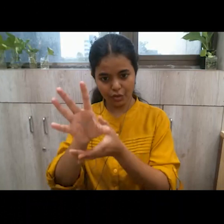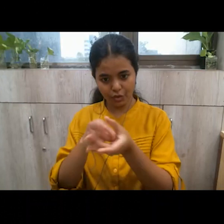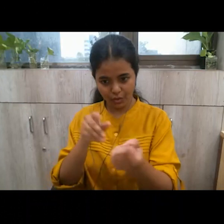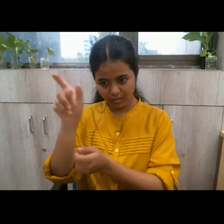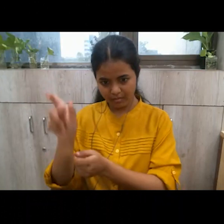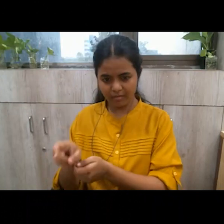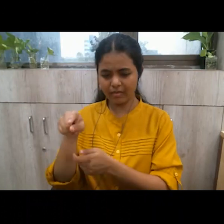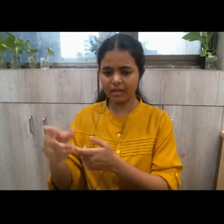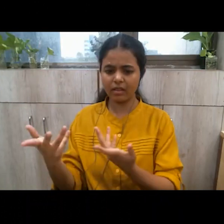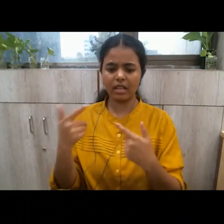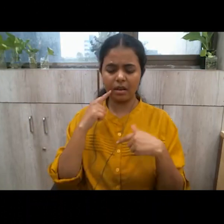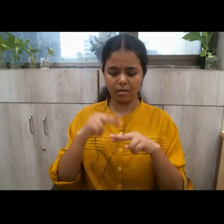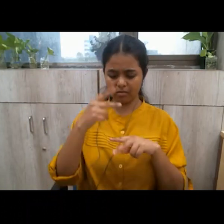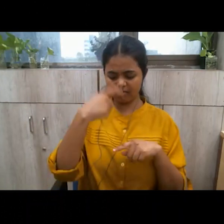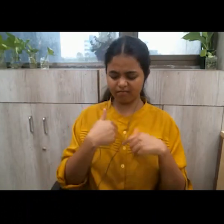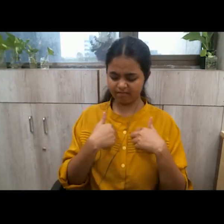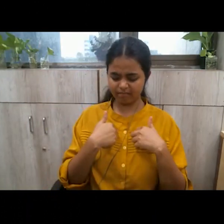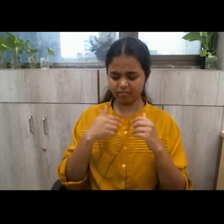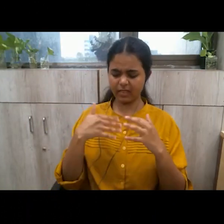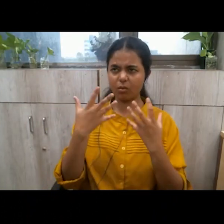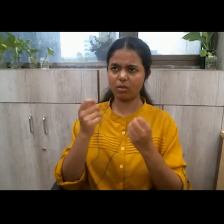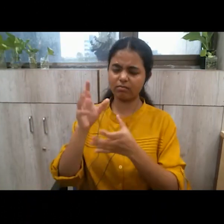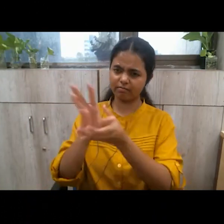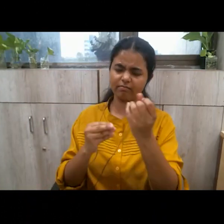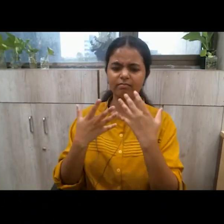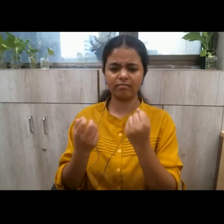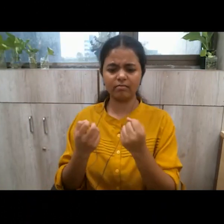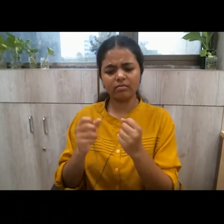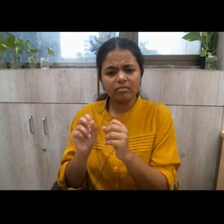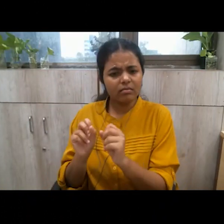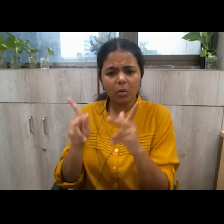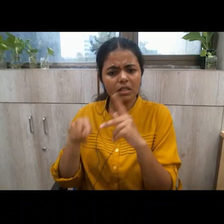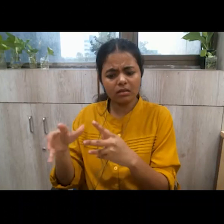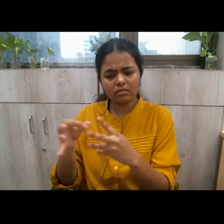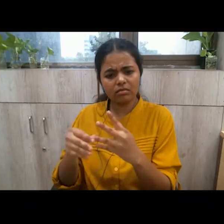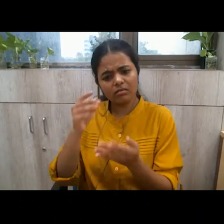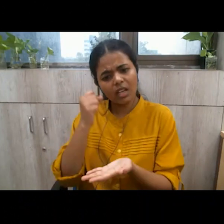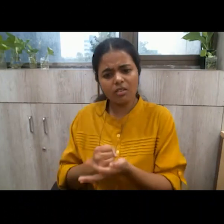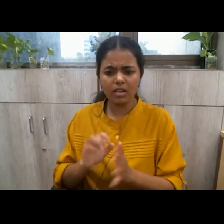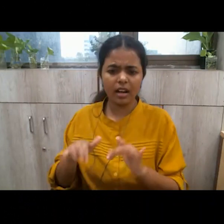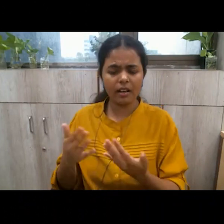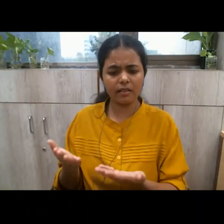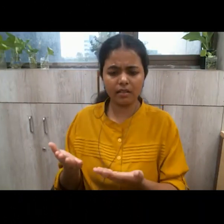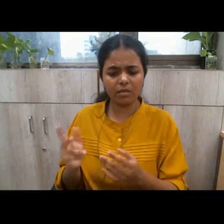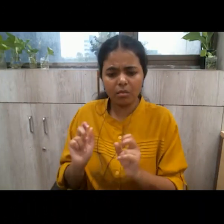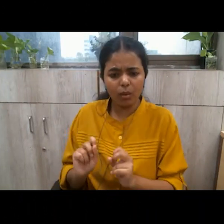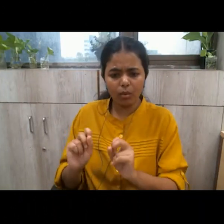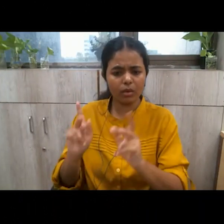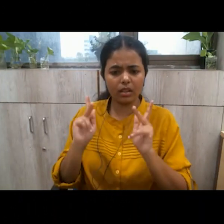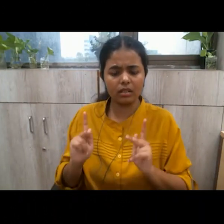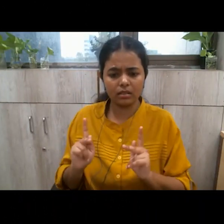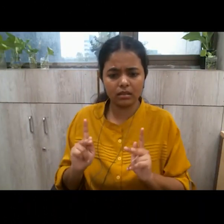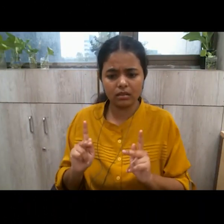wants a person wants to become a thief or a robber he has the right to make that choice provided